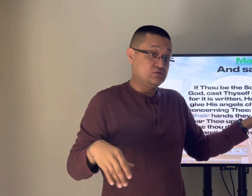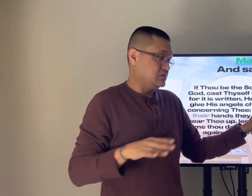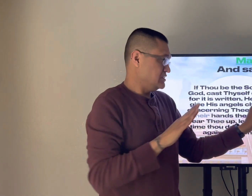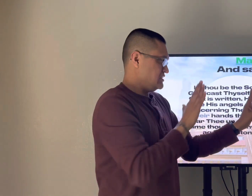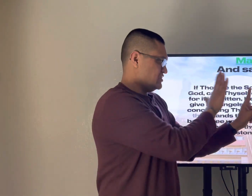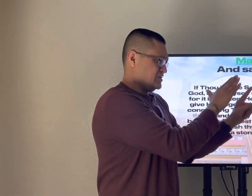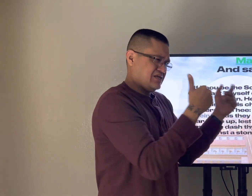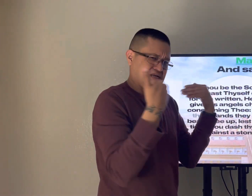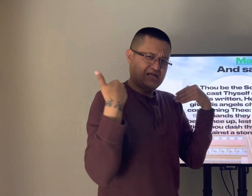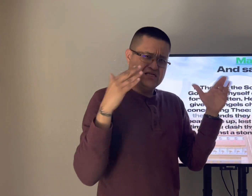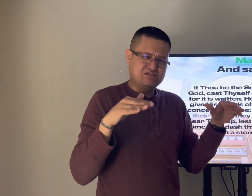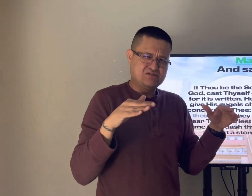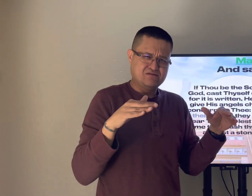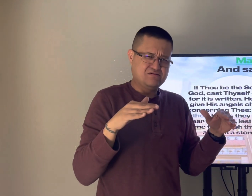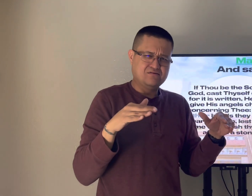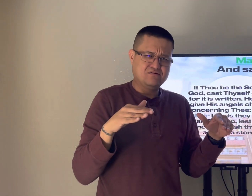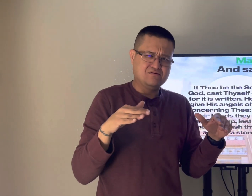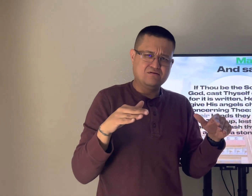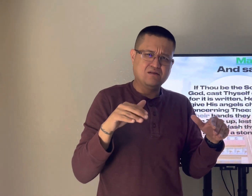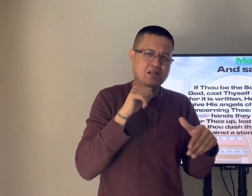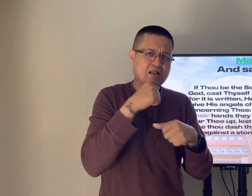or if jesus himself was an angel